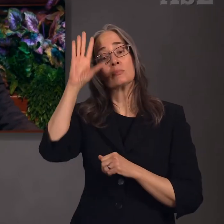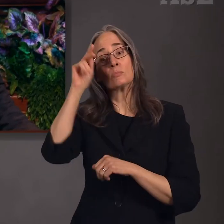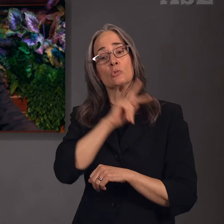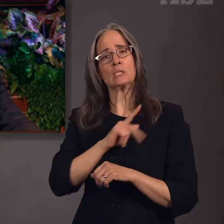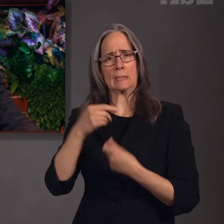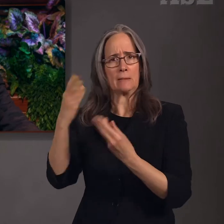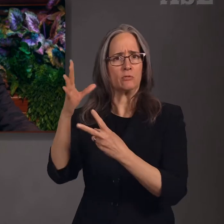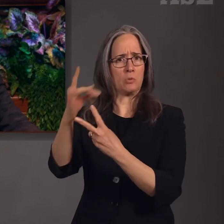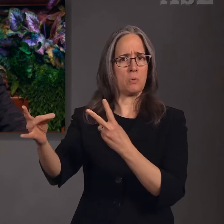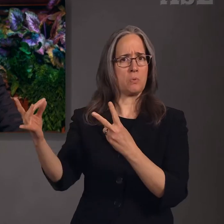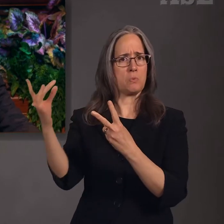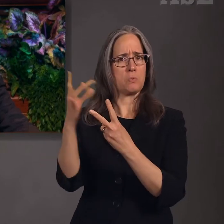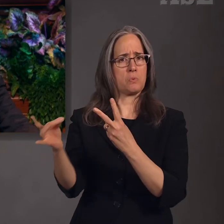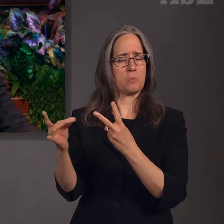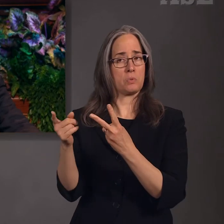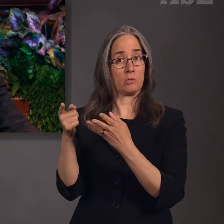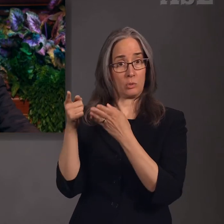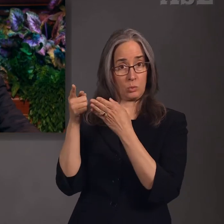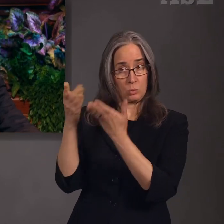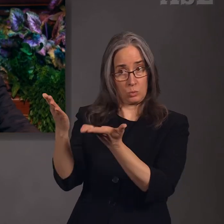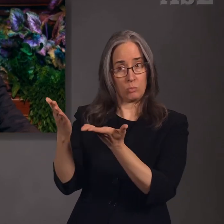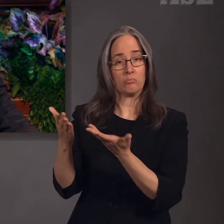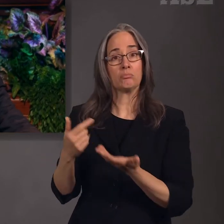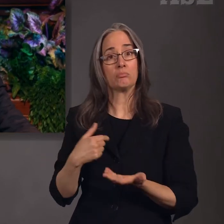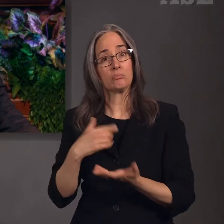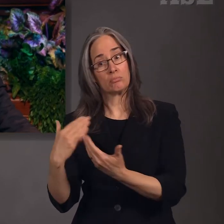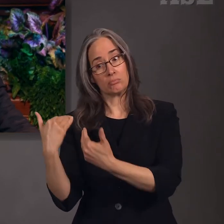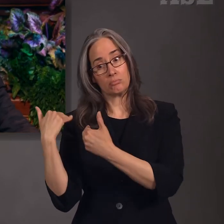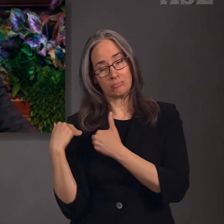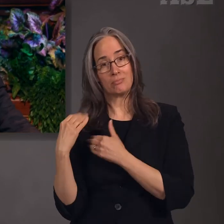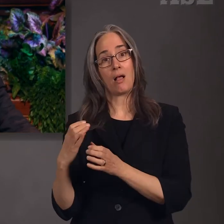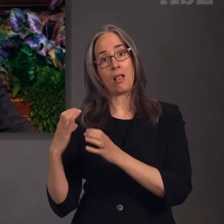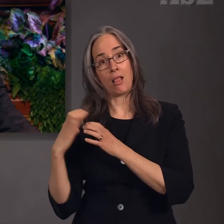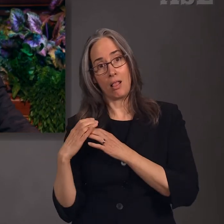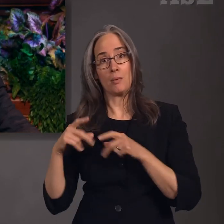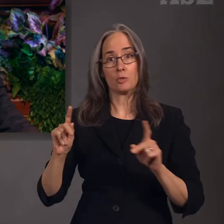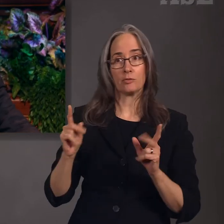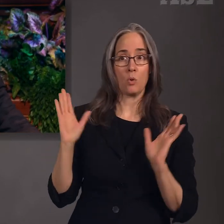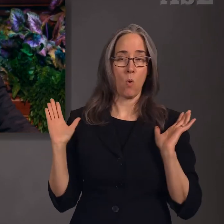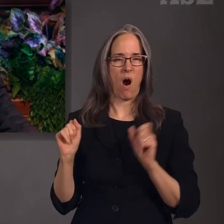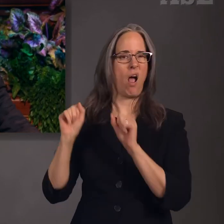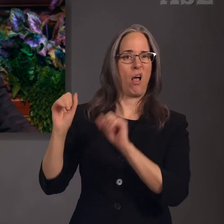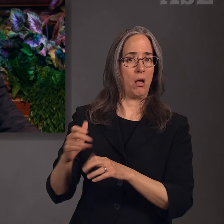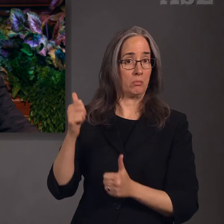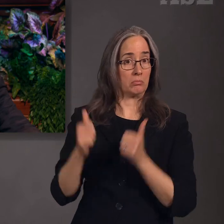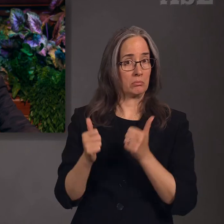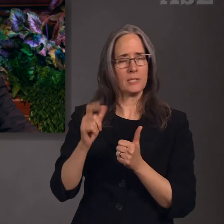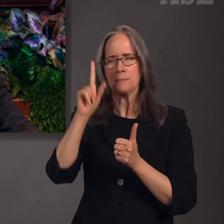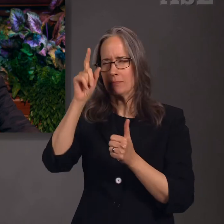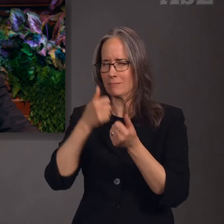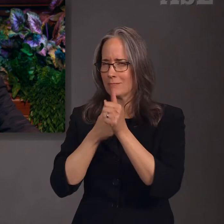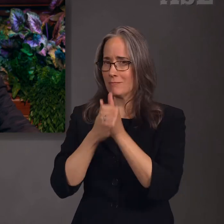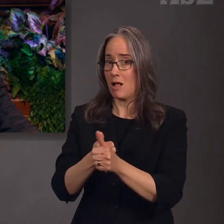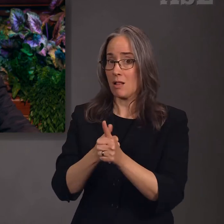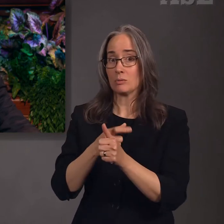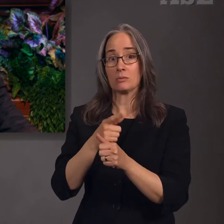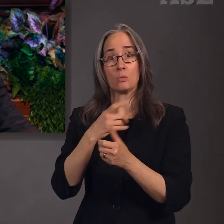to receive these privileges and responsibilities or not depending on his desires and his